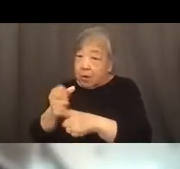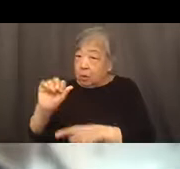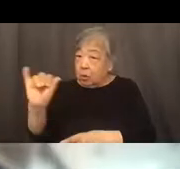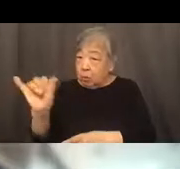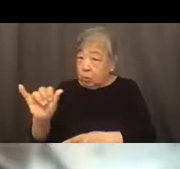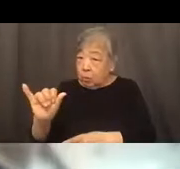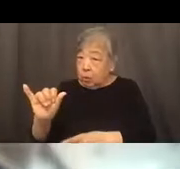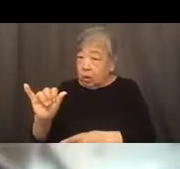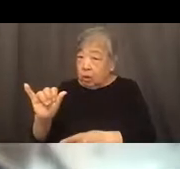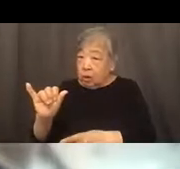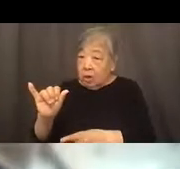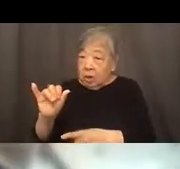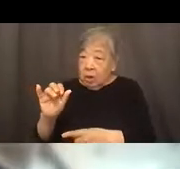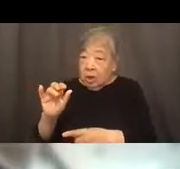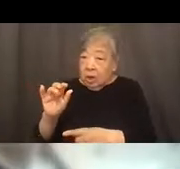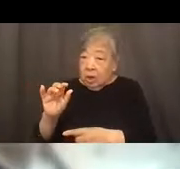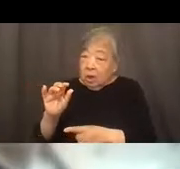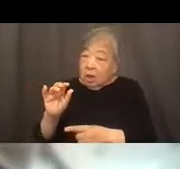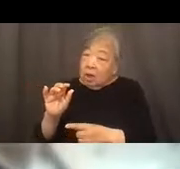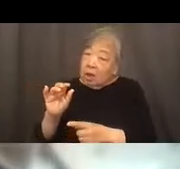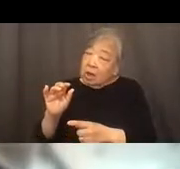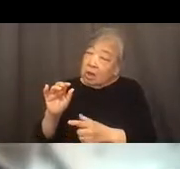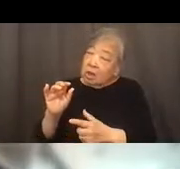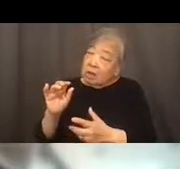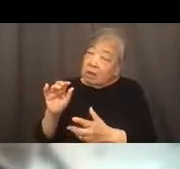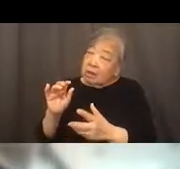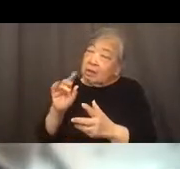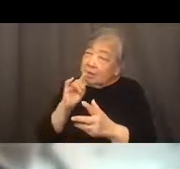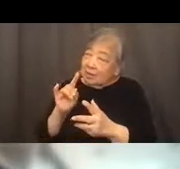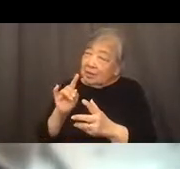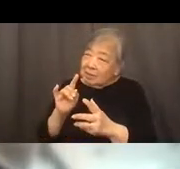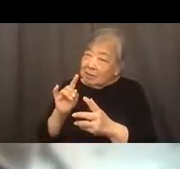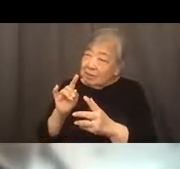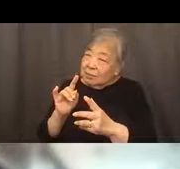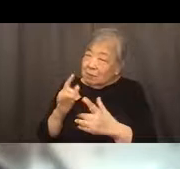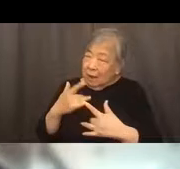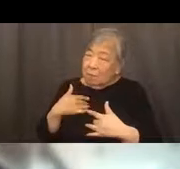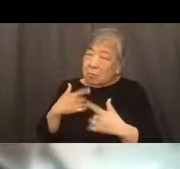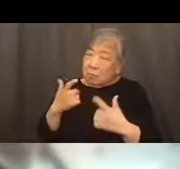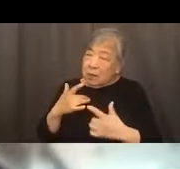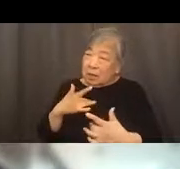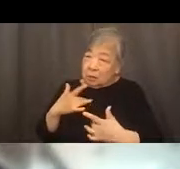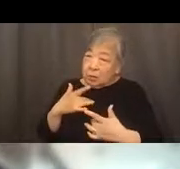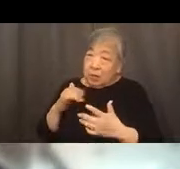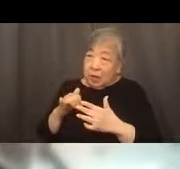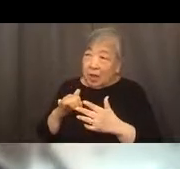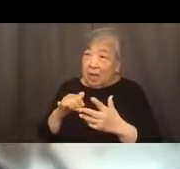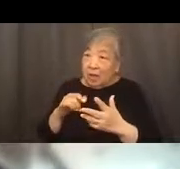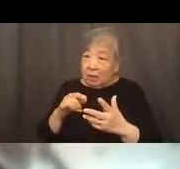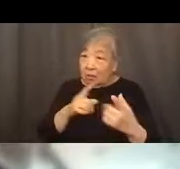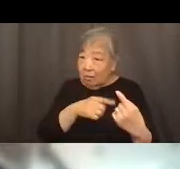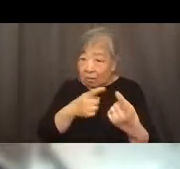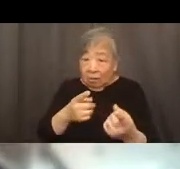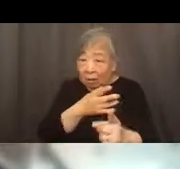to, reporting, but there is a significant concern that we have that, you harassment was already underreported